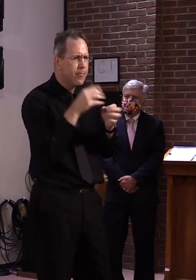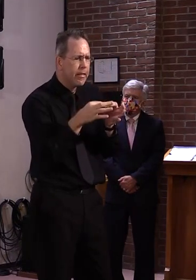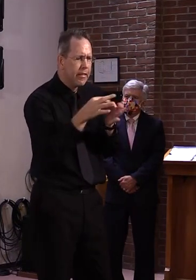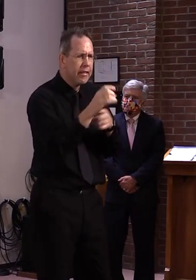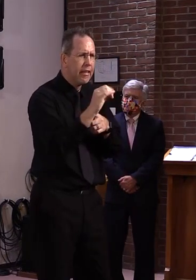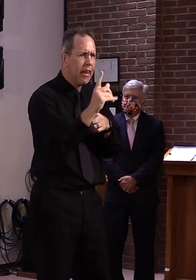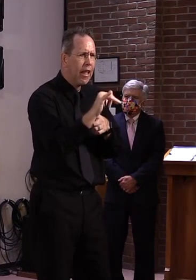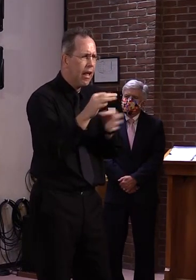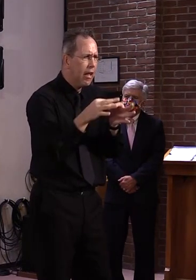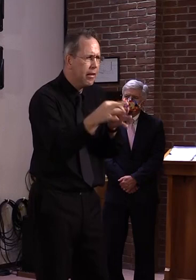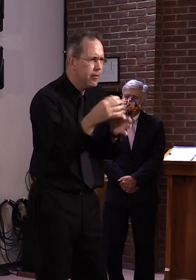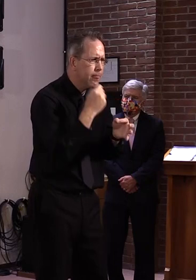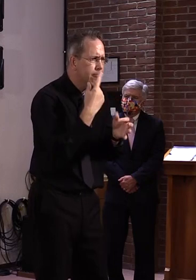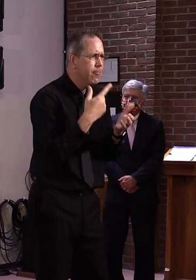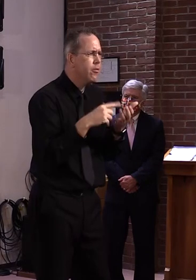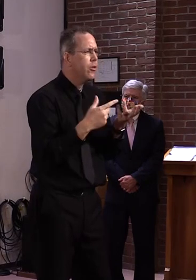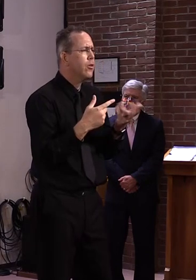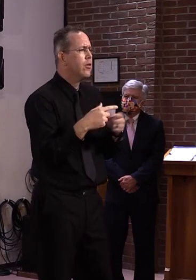whole deployment.